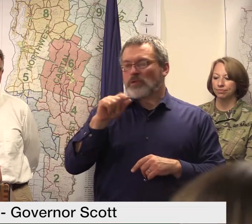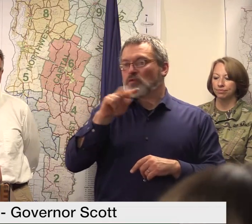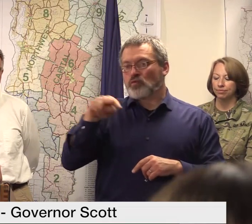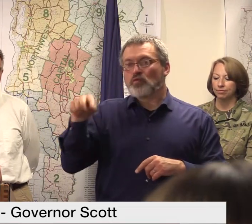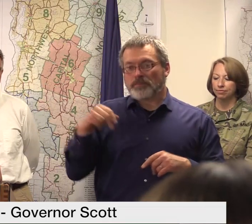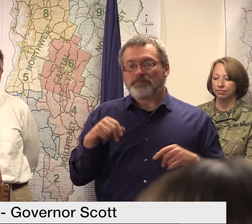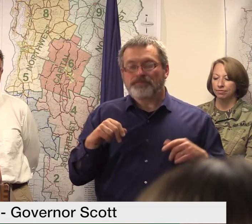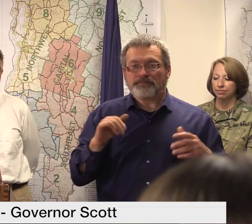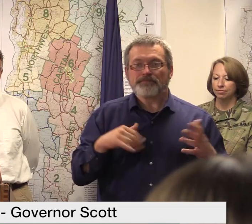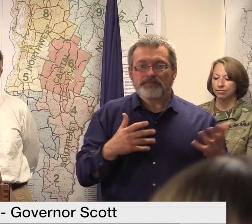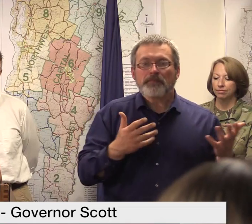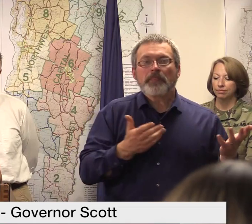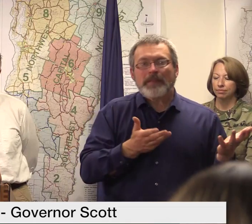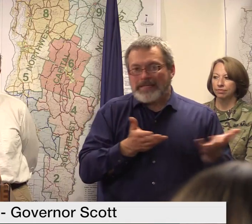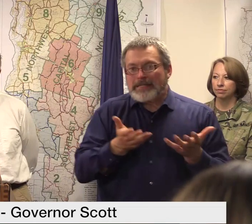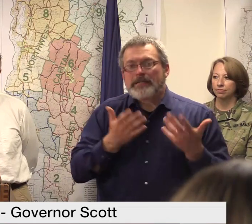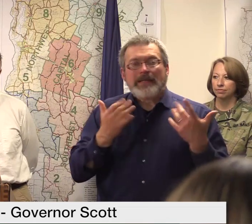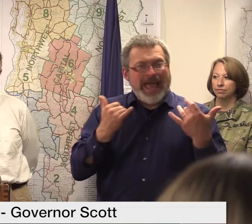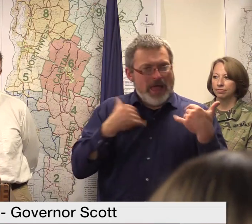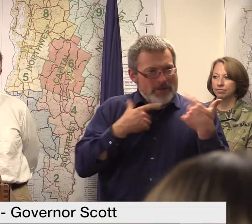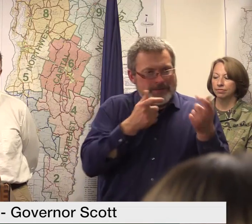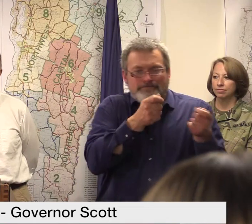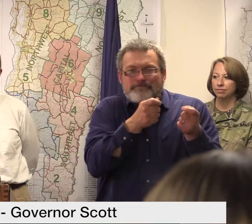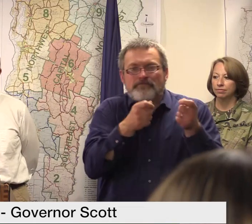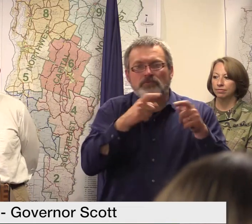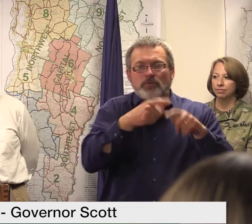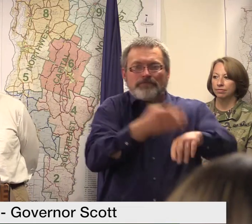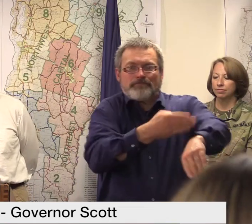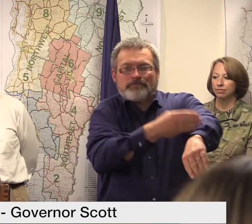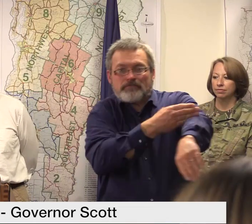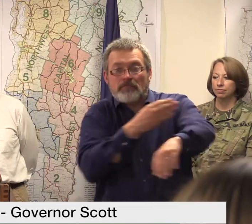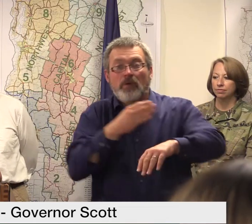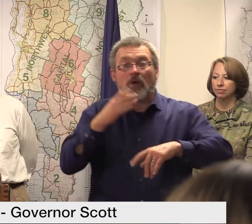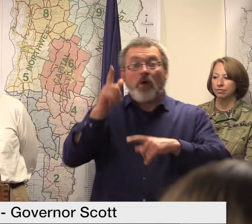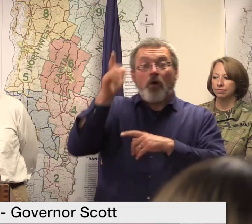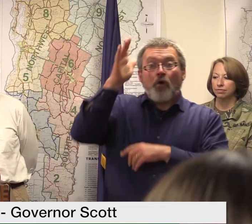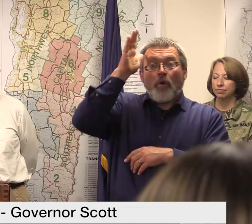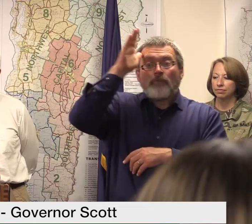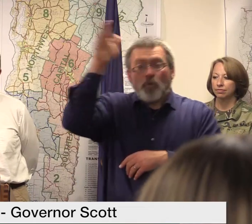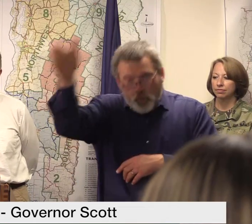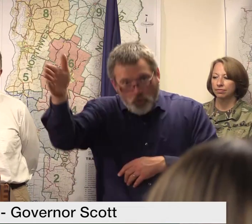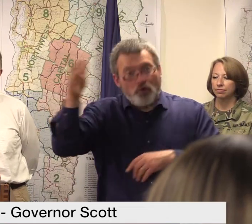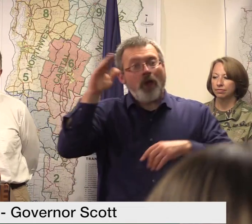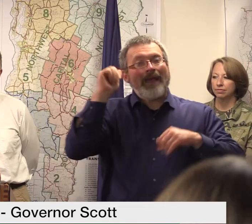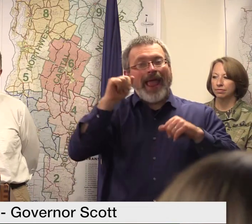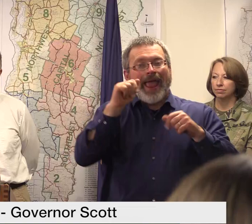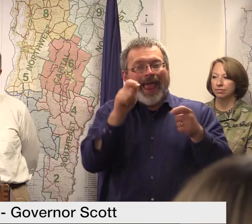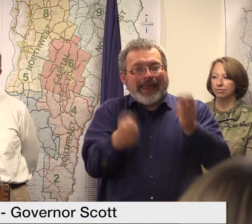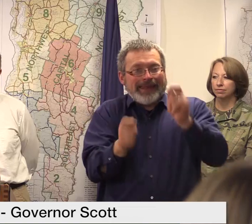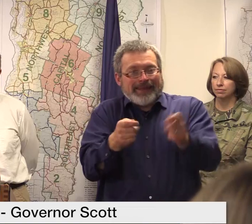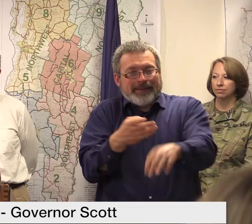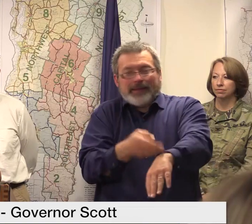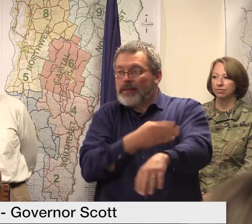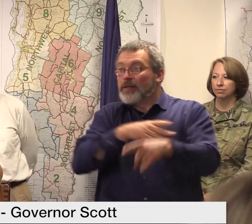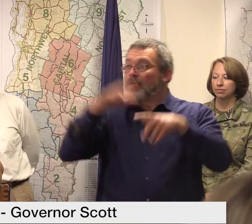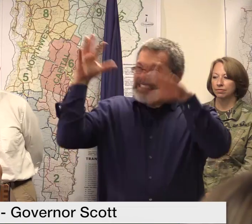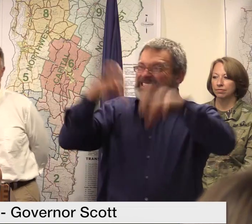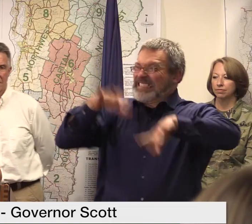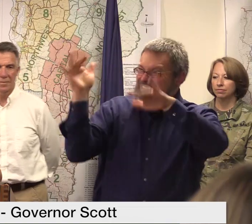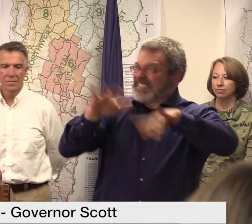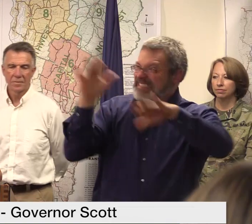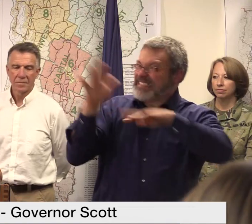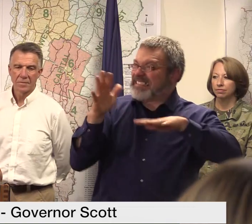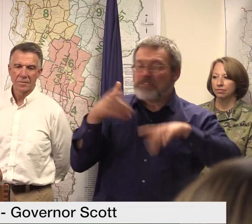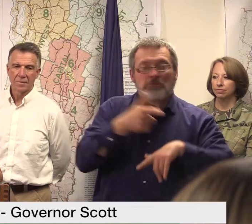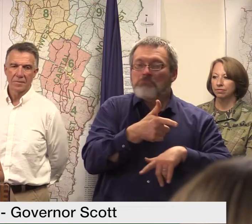help mitigate against future storms and in fact they did those lines that we mitigate mitigated on from previous